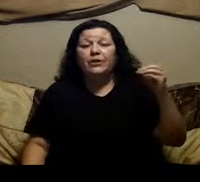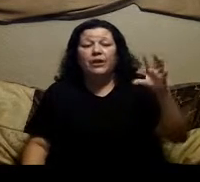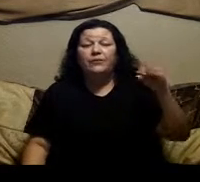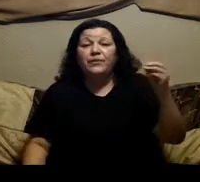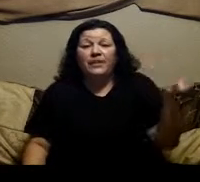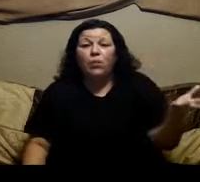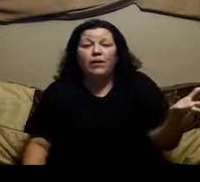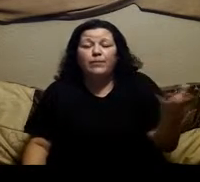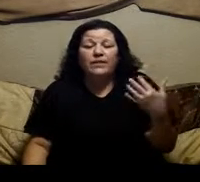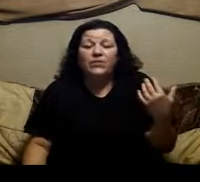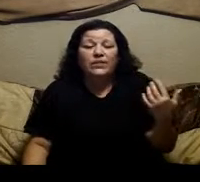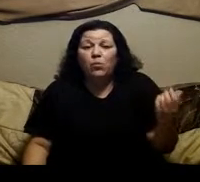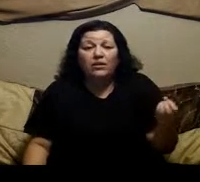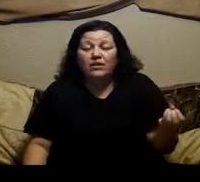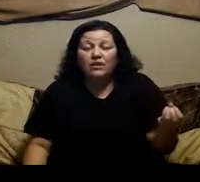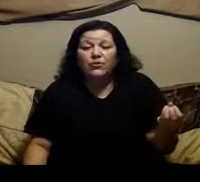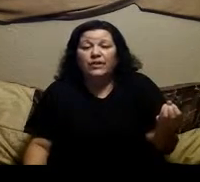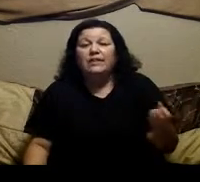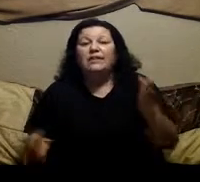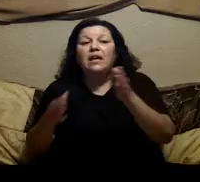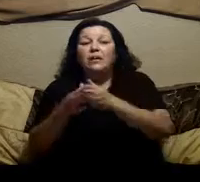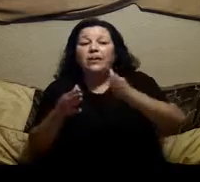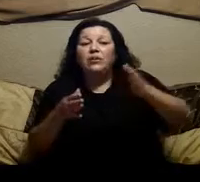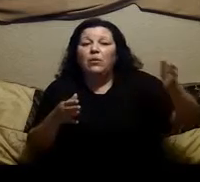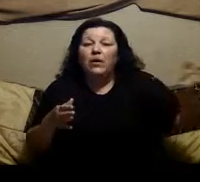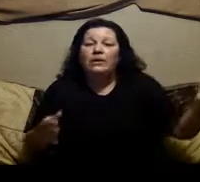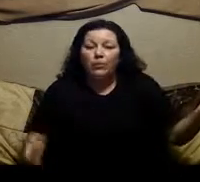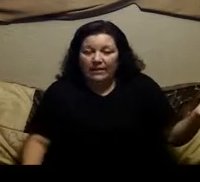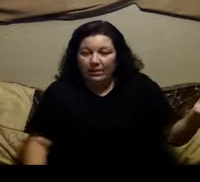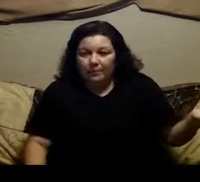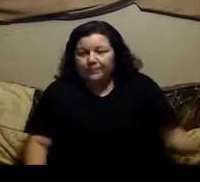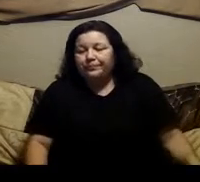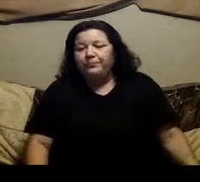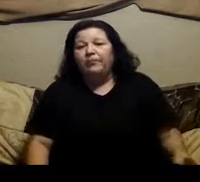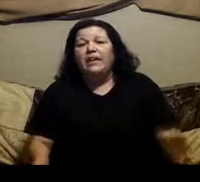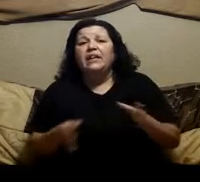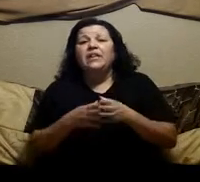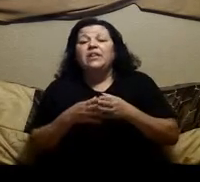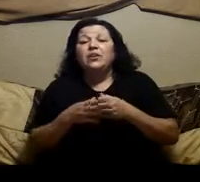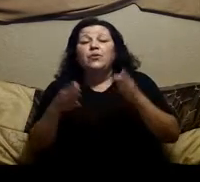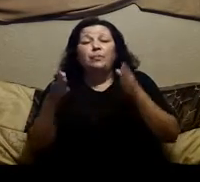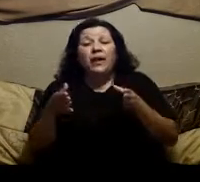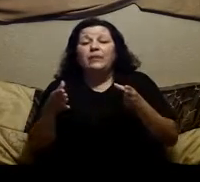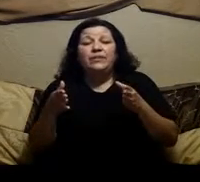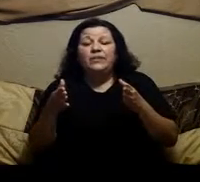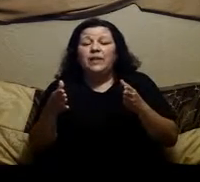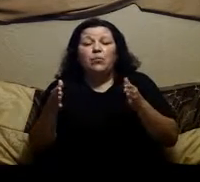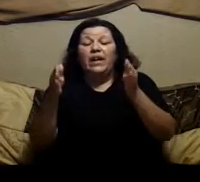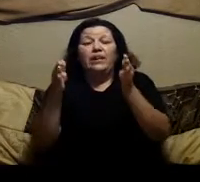the fizzy water because fizzy water is not good for your kidneys but you know i went little by little and you know the bread was the same way